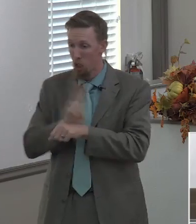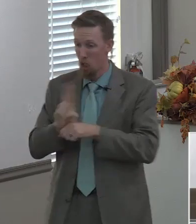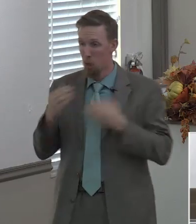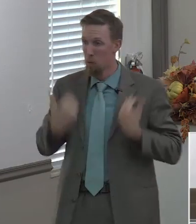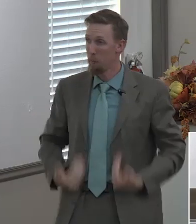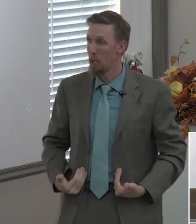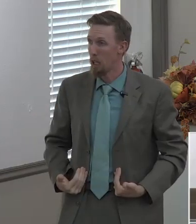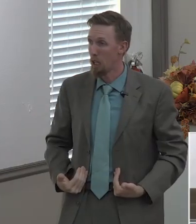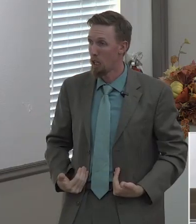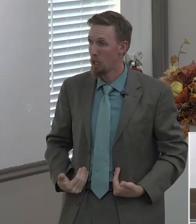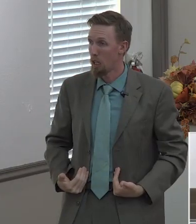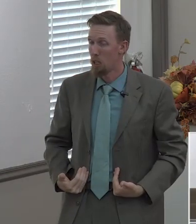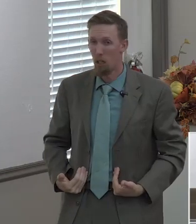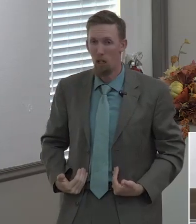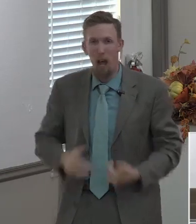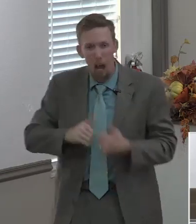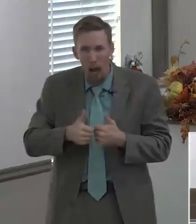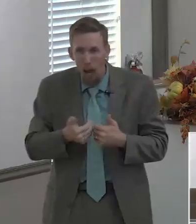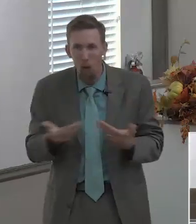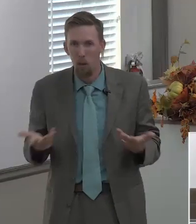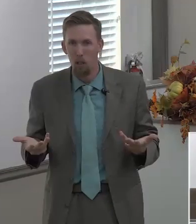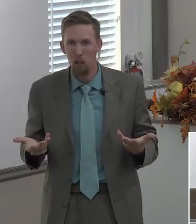at elmwood baptist church